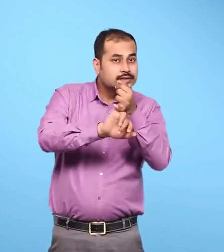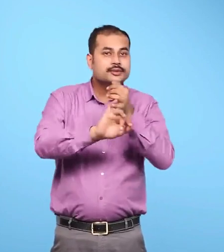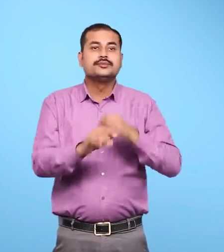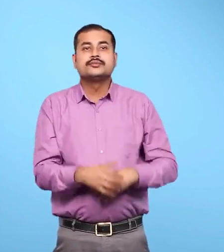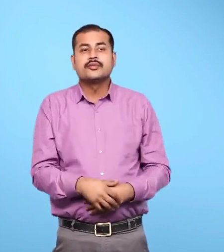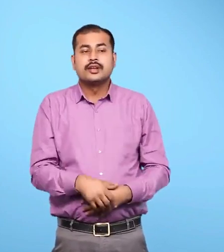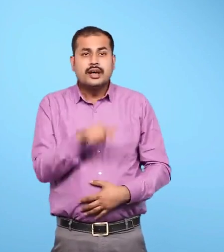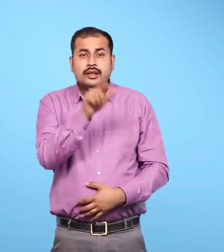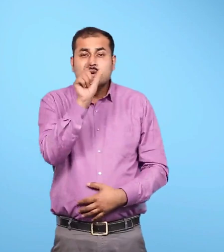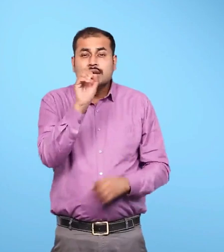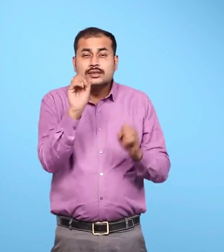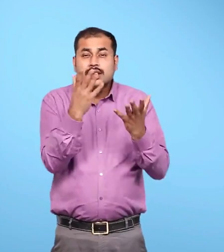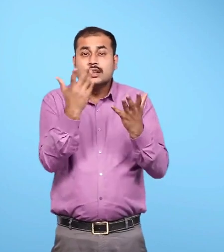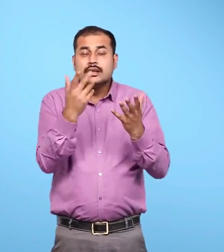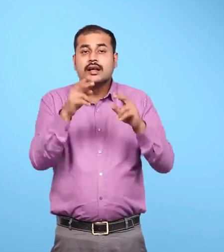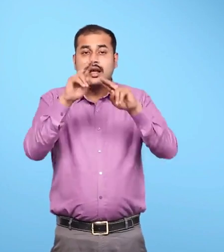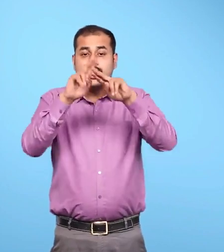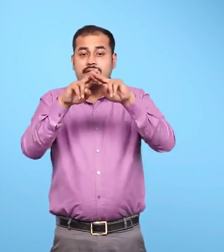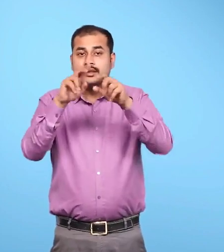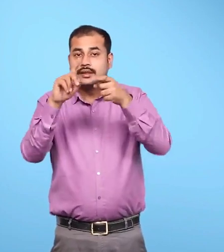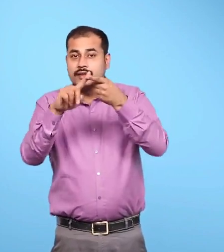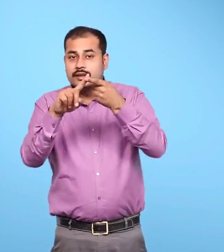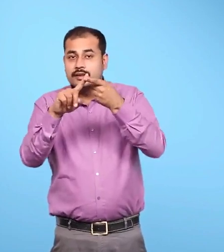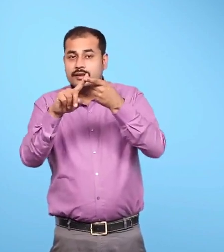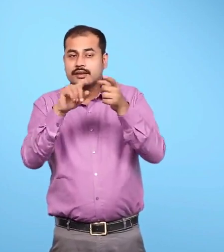The rhyming word starts with F.E.